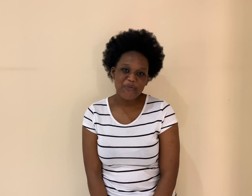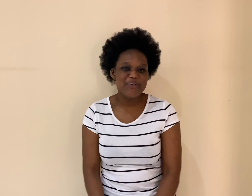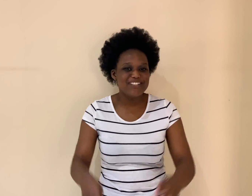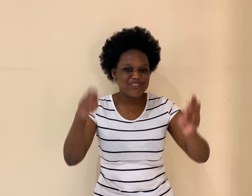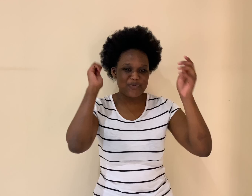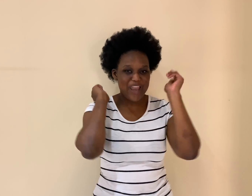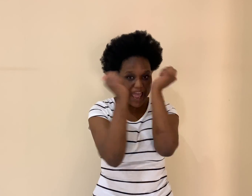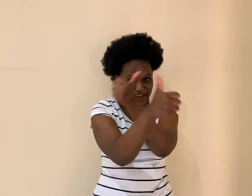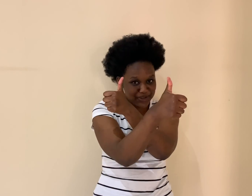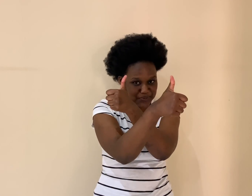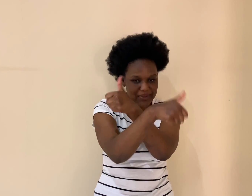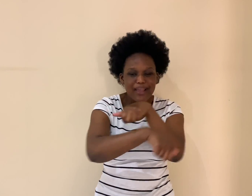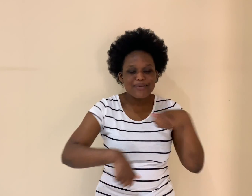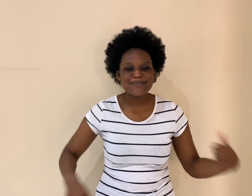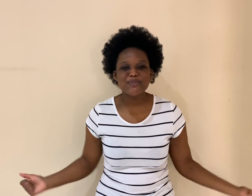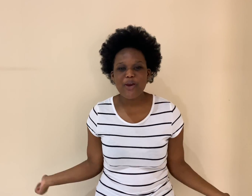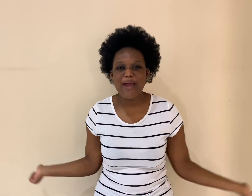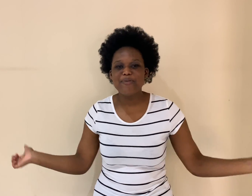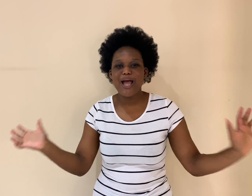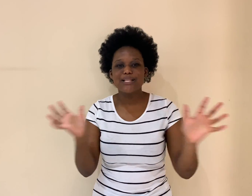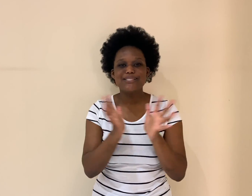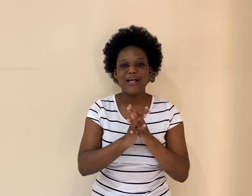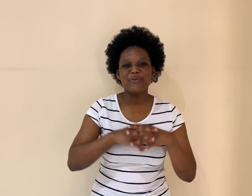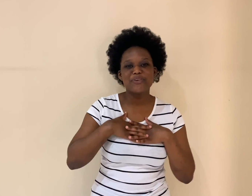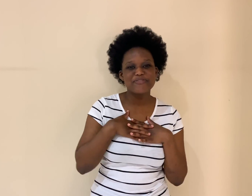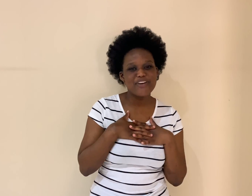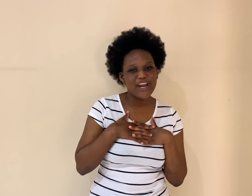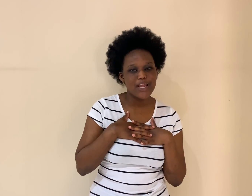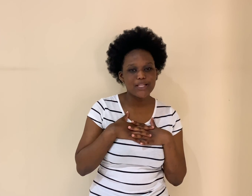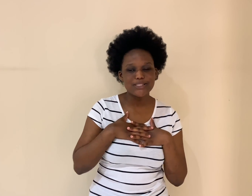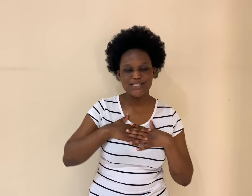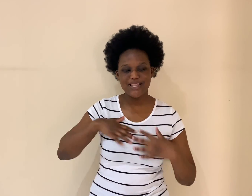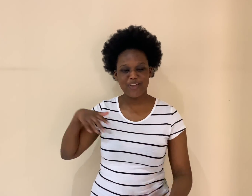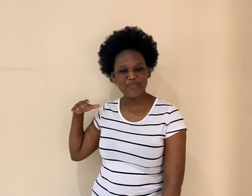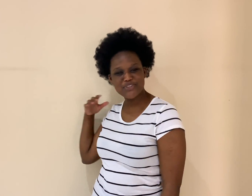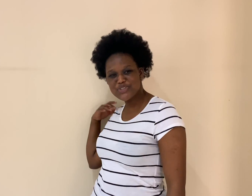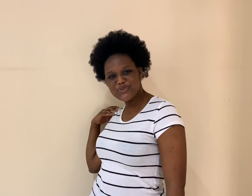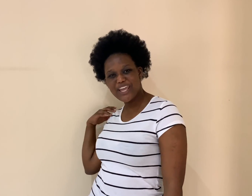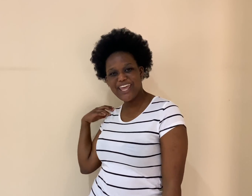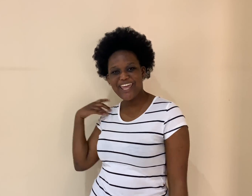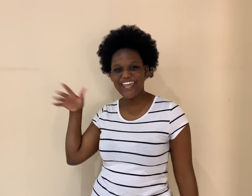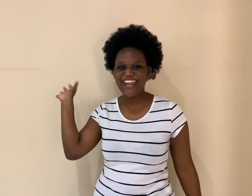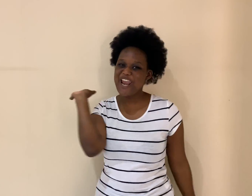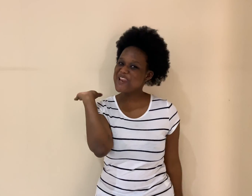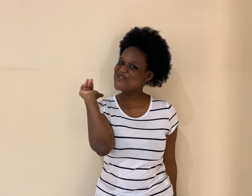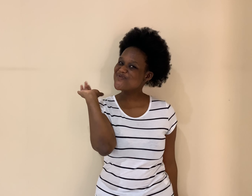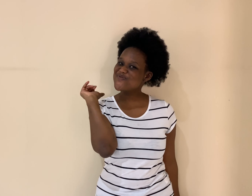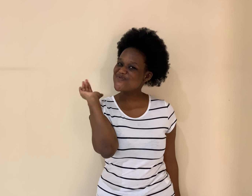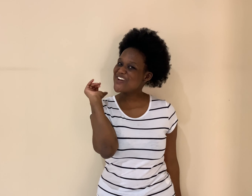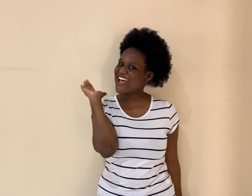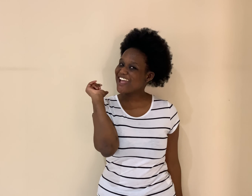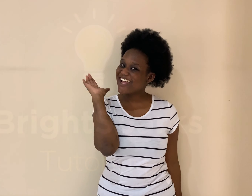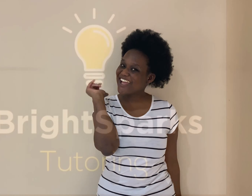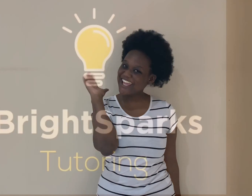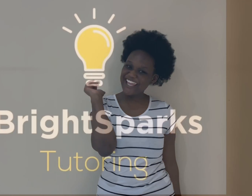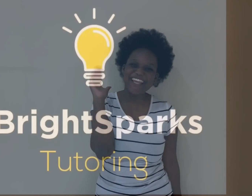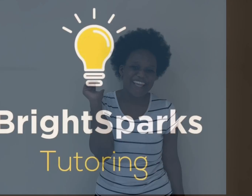please do like subscribe that's how all your friends thank you thank for tuning in you you you